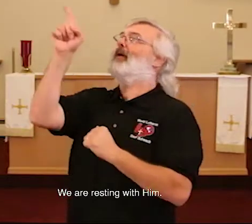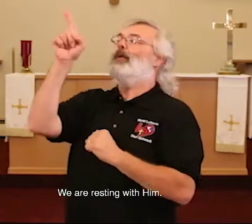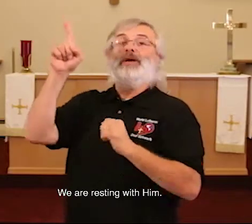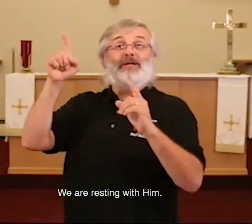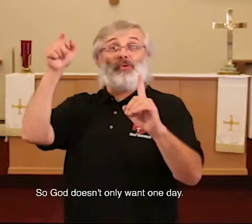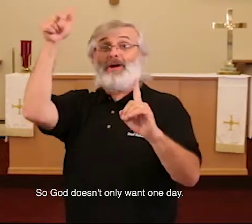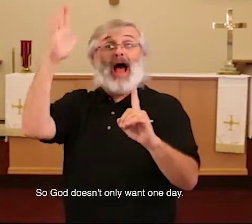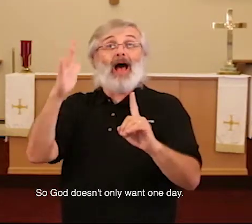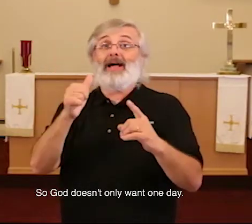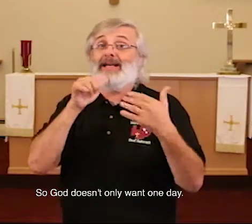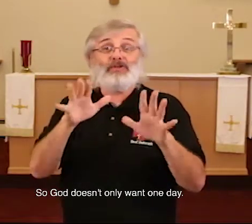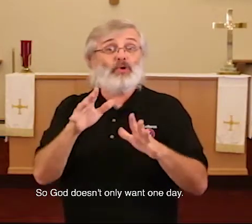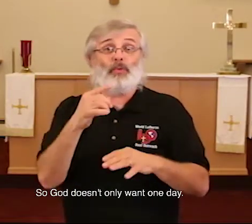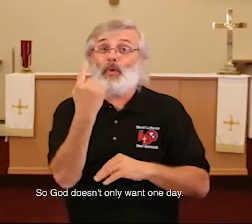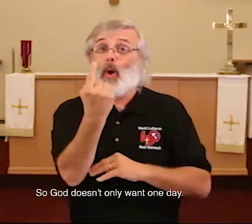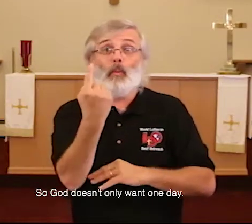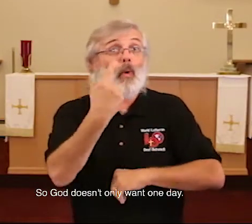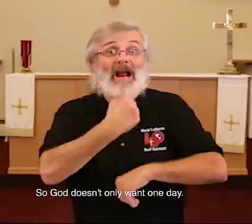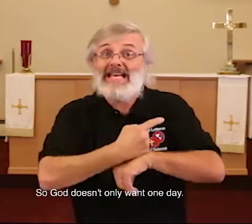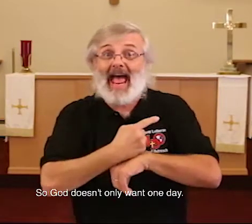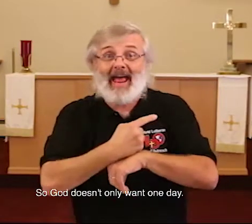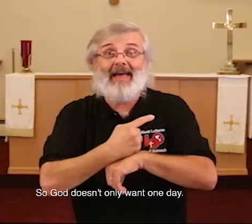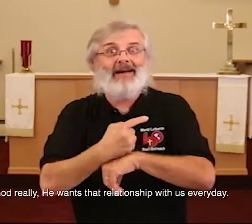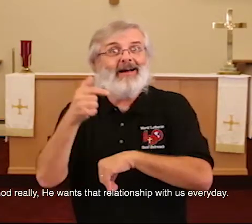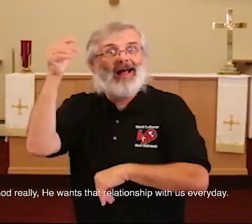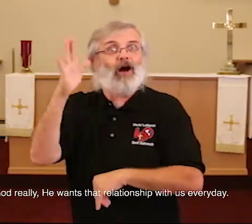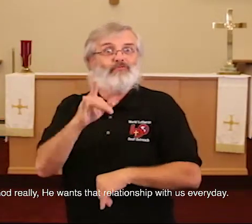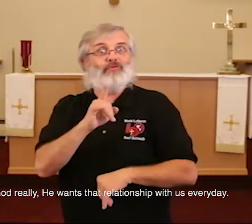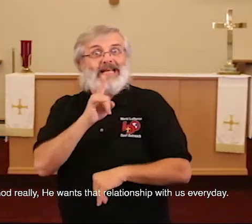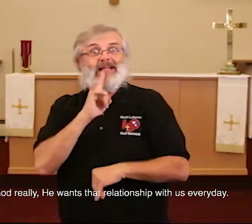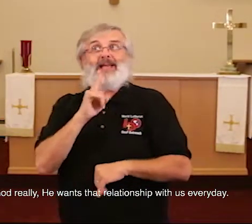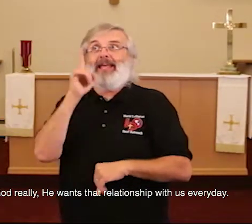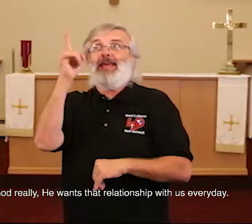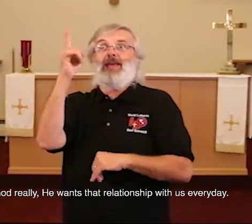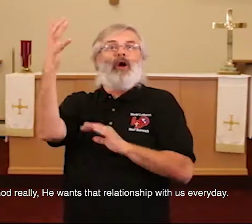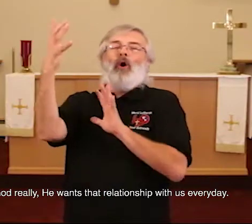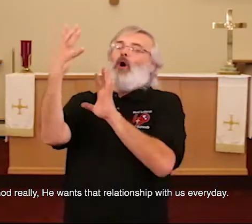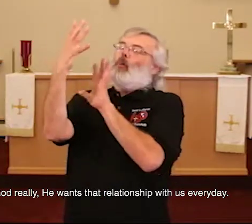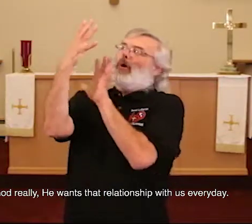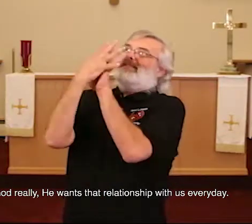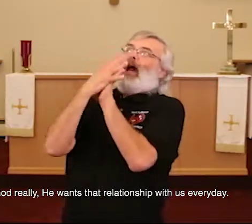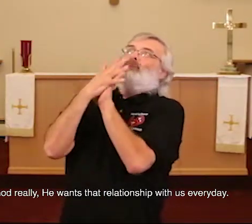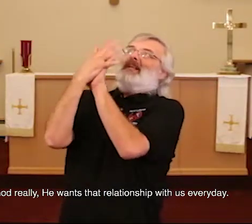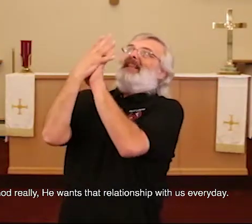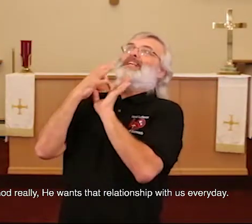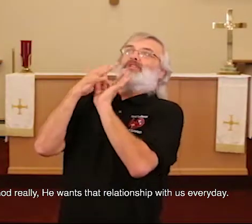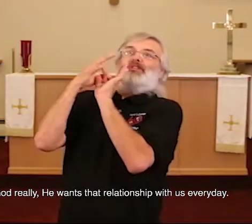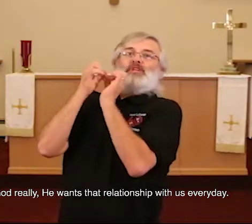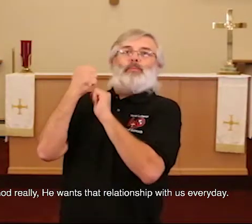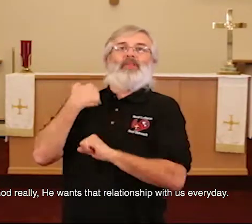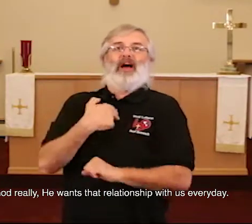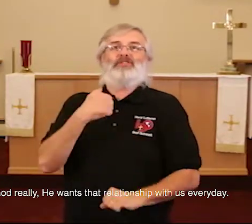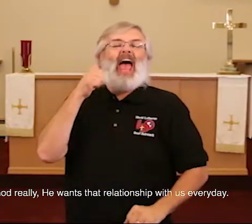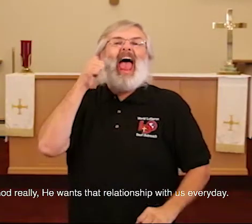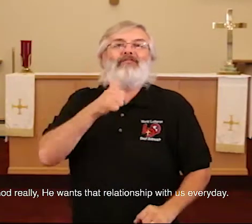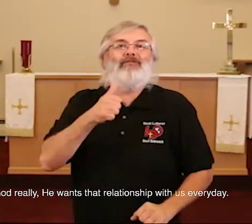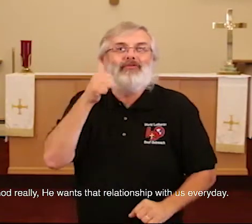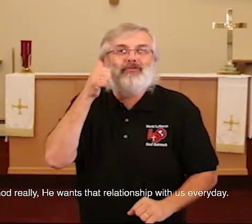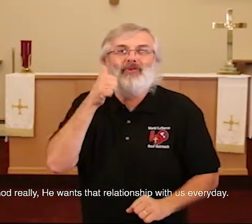him. So God doesn't only want one day, God really, he wants that relationship with us every